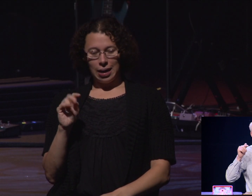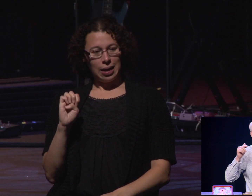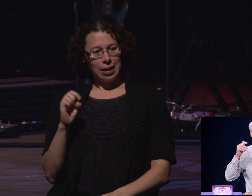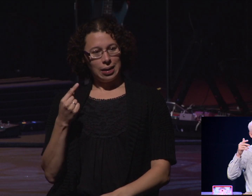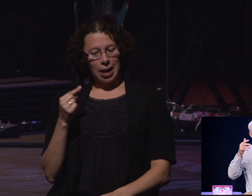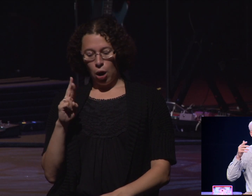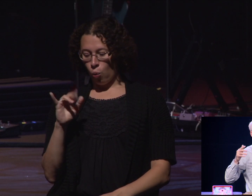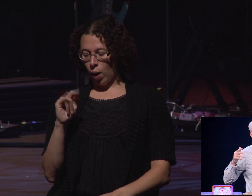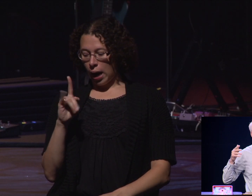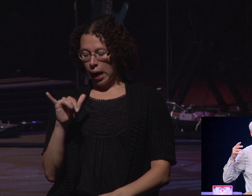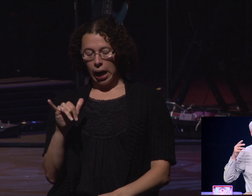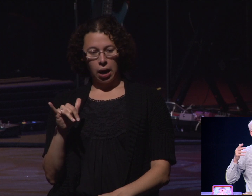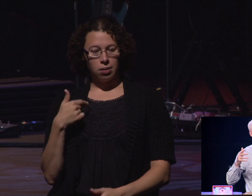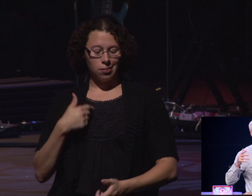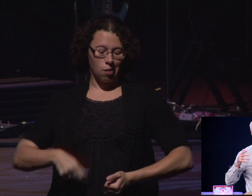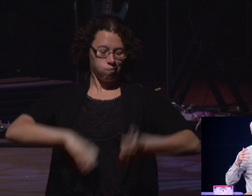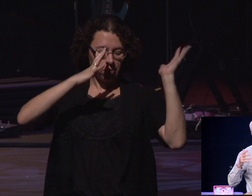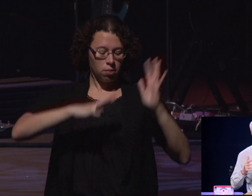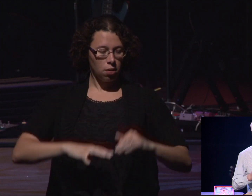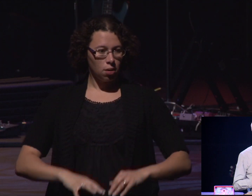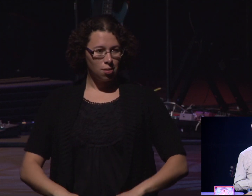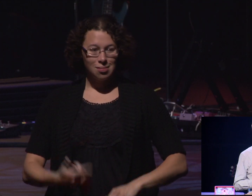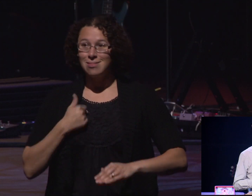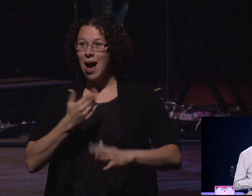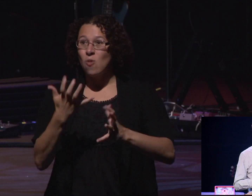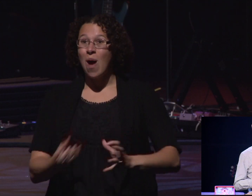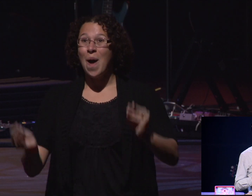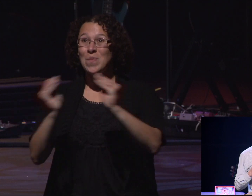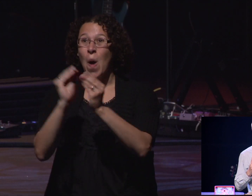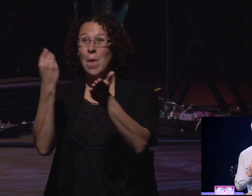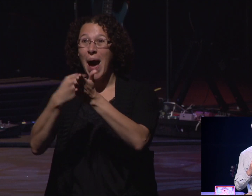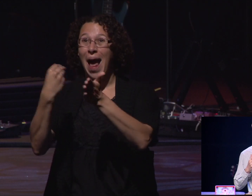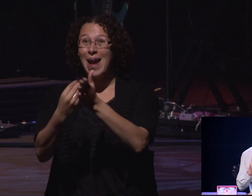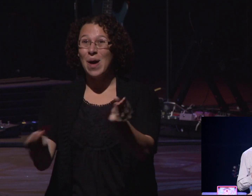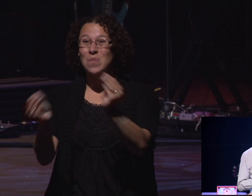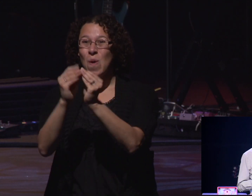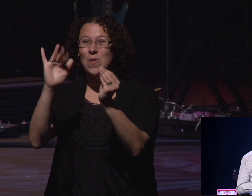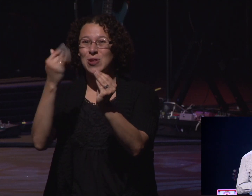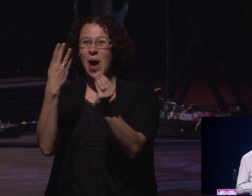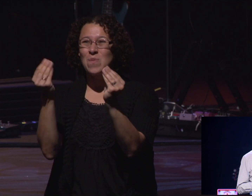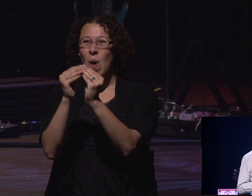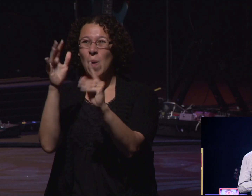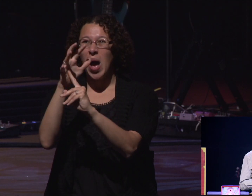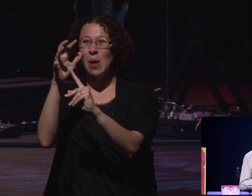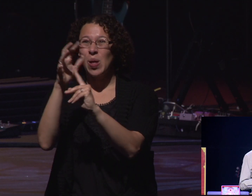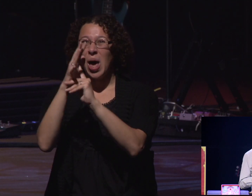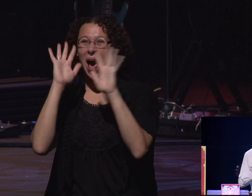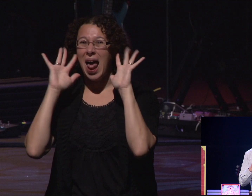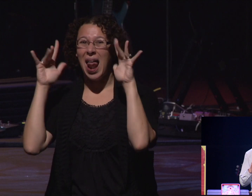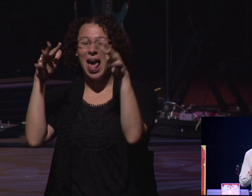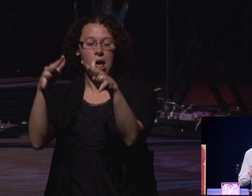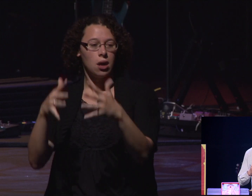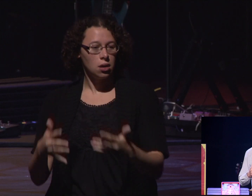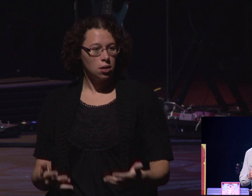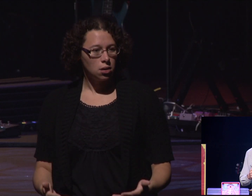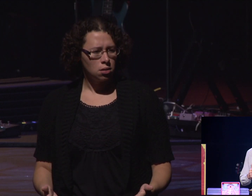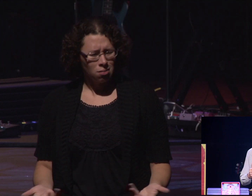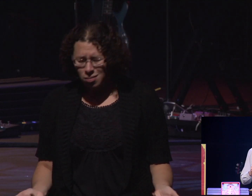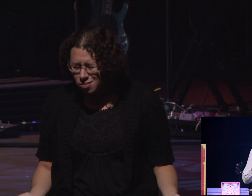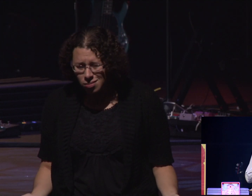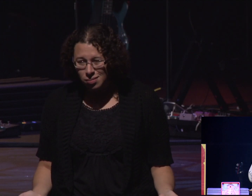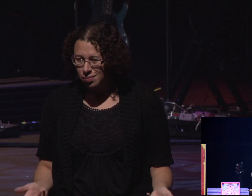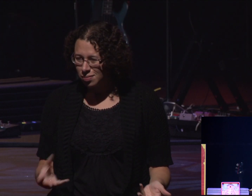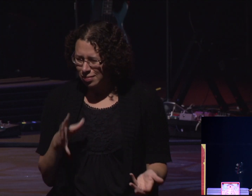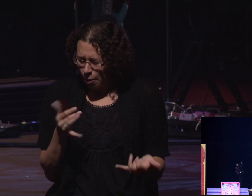this game of our careers and our jobs and money, and it's weird how we do this. We play games with so many